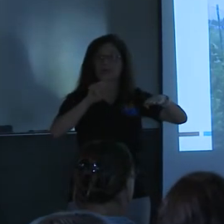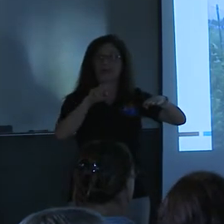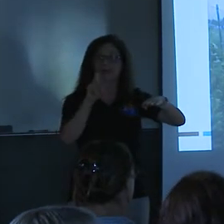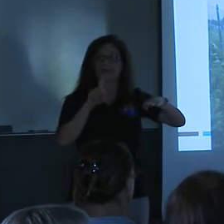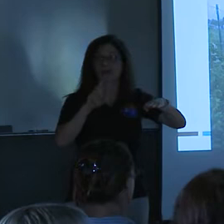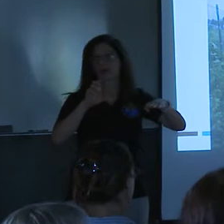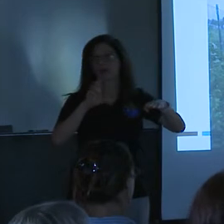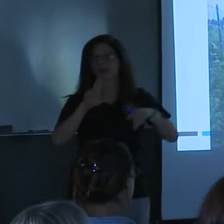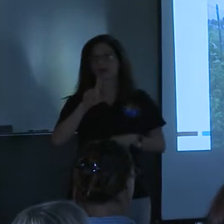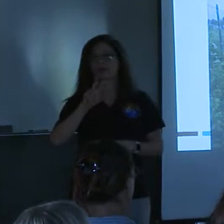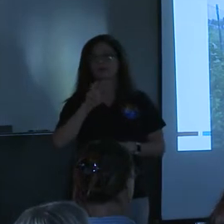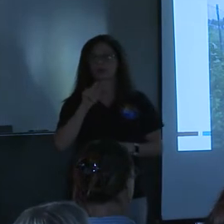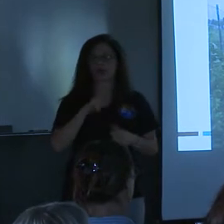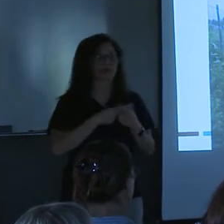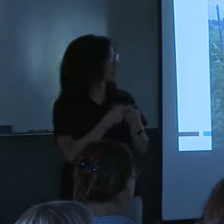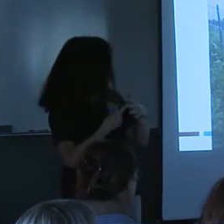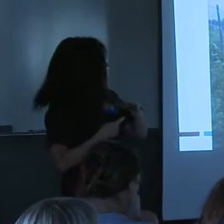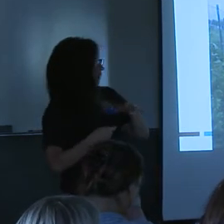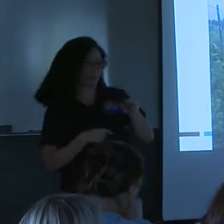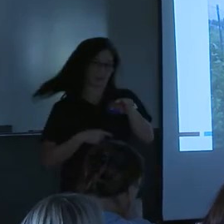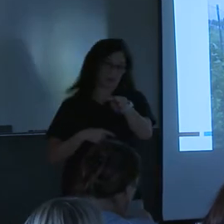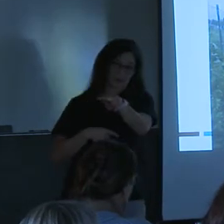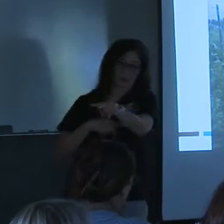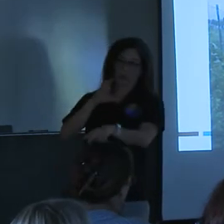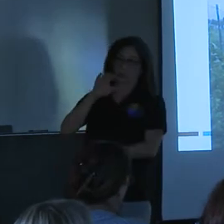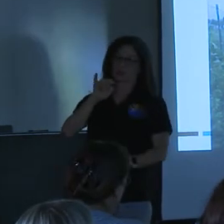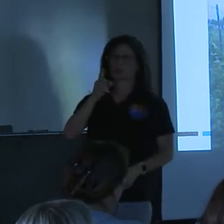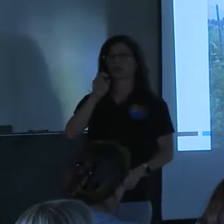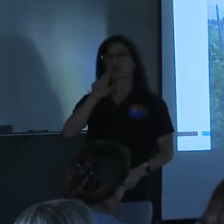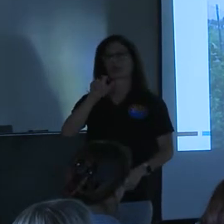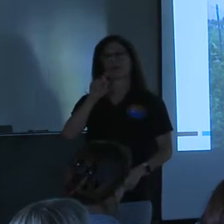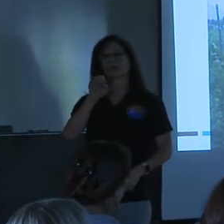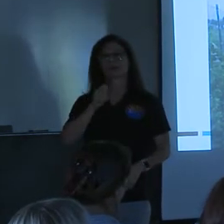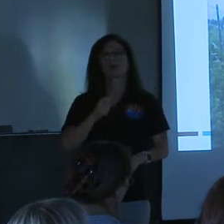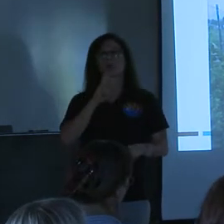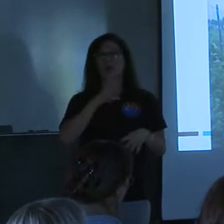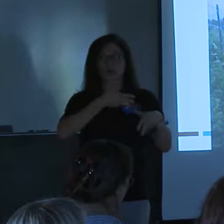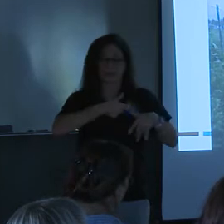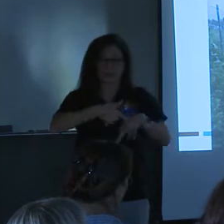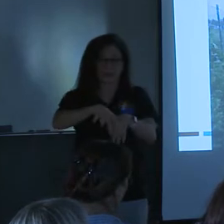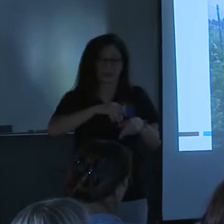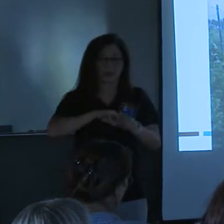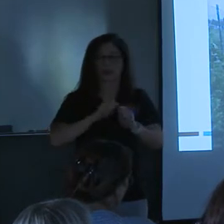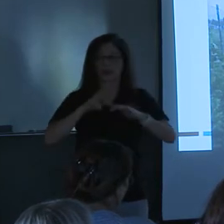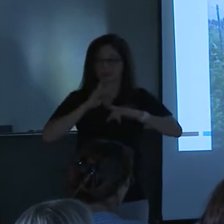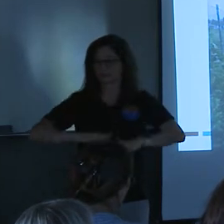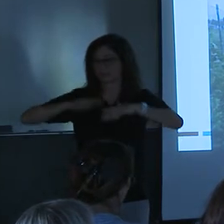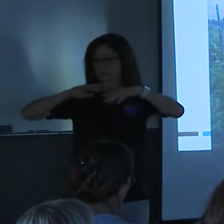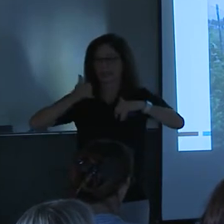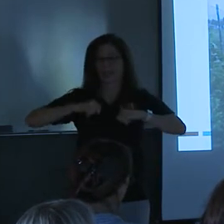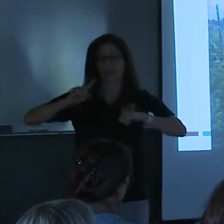And then this is looking down towards Cinder Lakes. Uh, we got that water out of there without flooding anybody, uh,